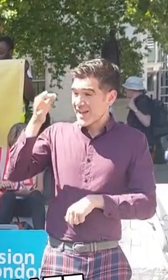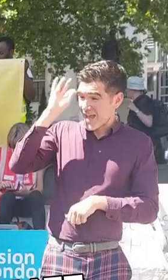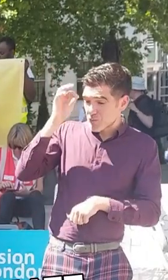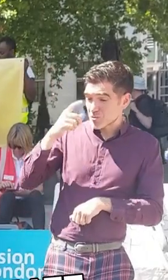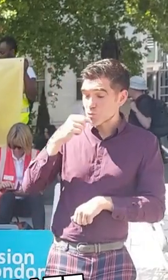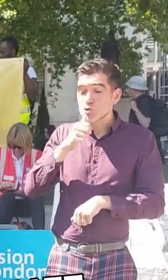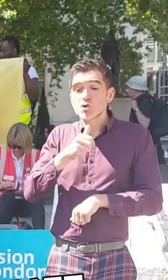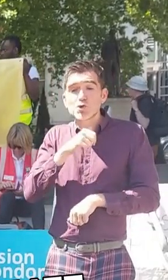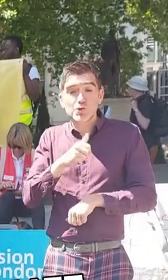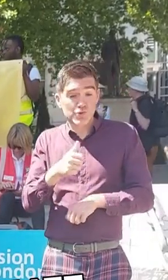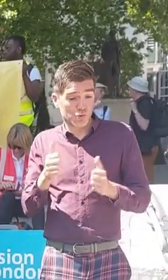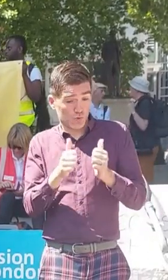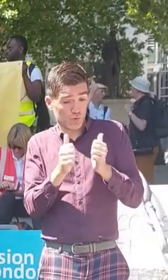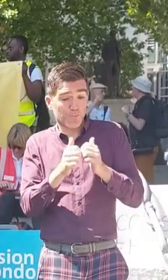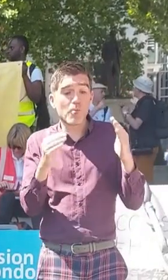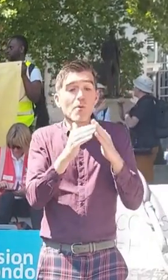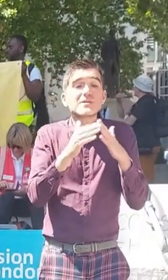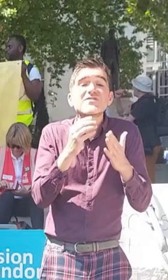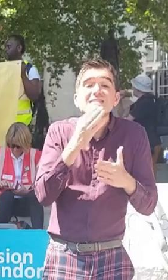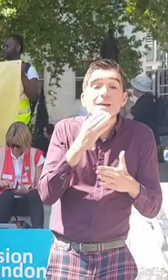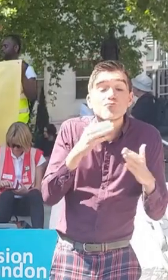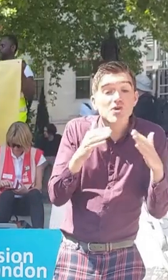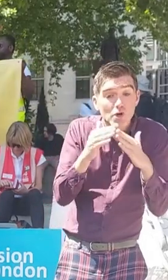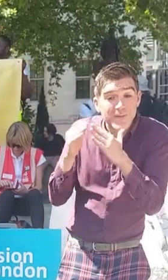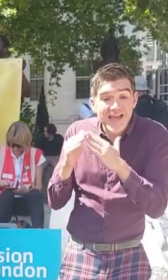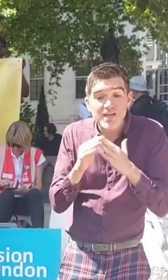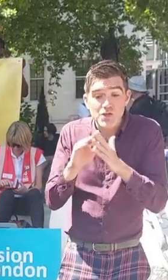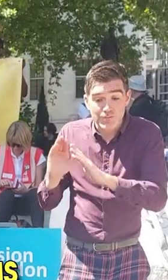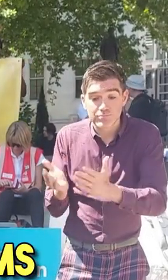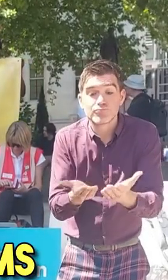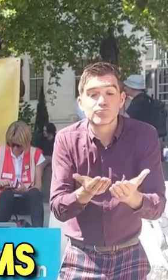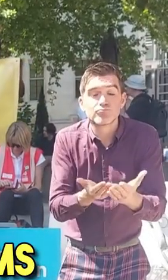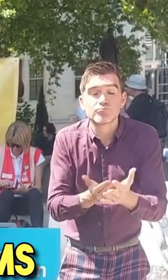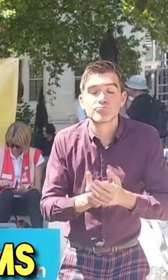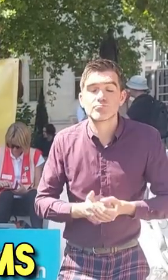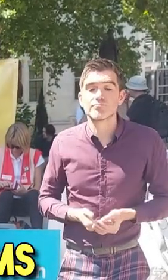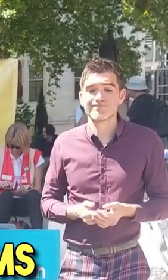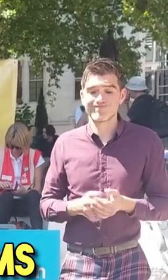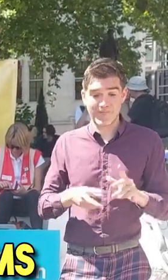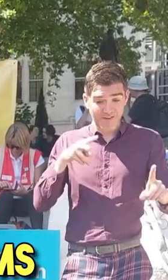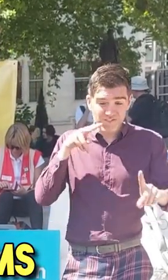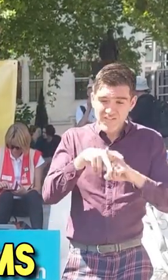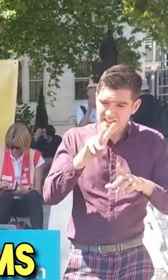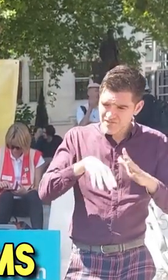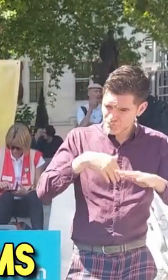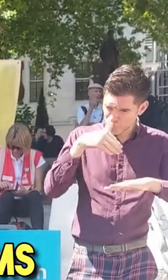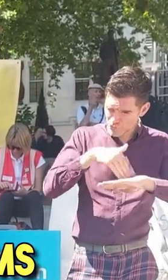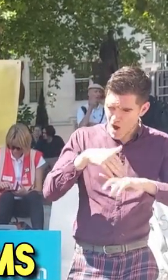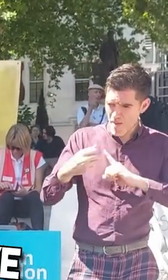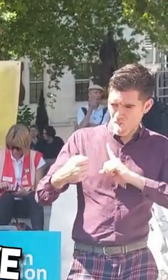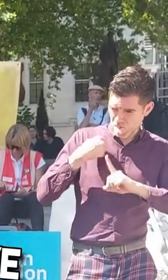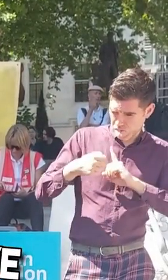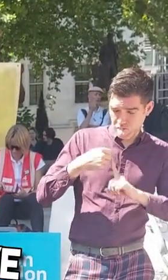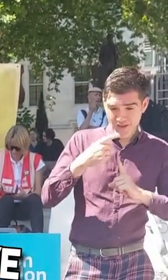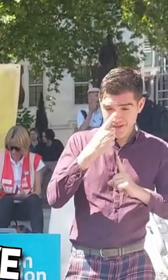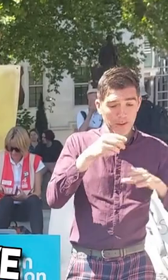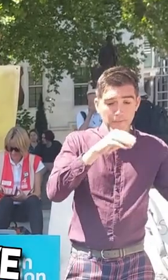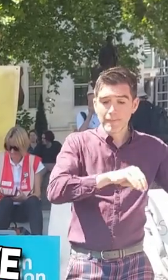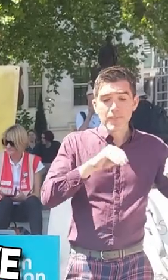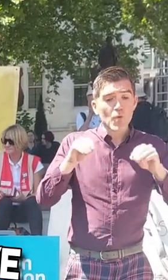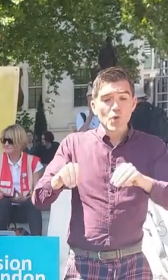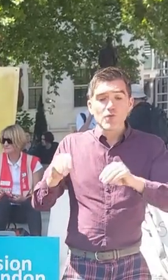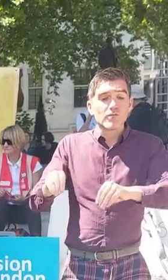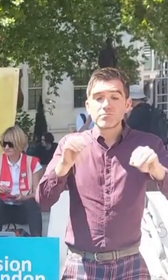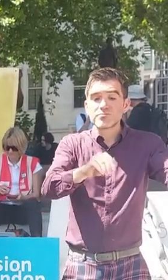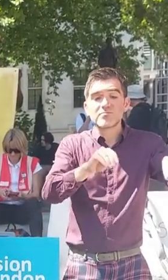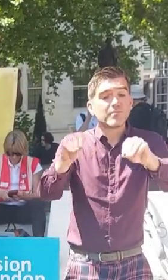appropriate properties for temporary accommodation provision. Victims of crime and abuse could move between rented